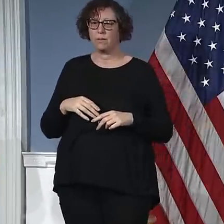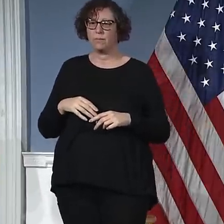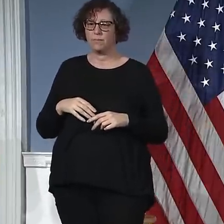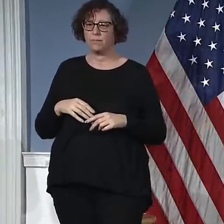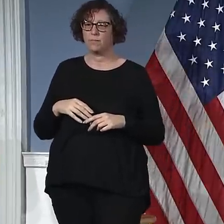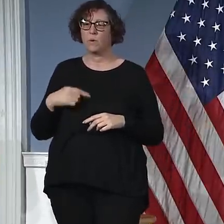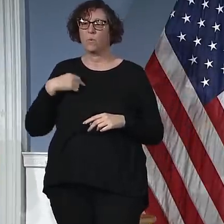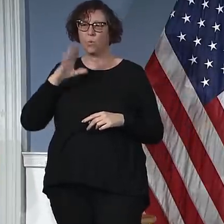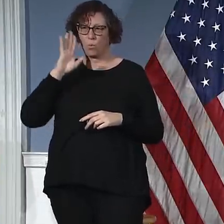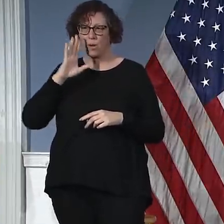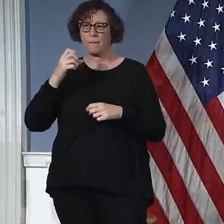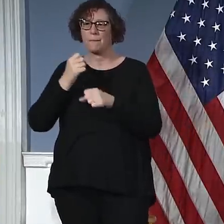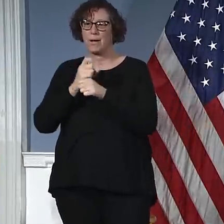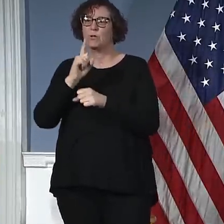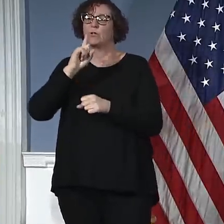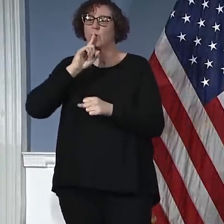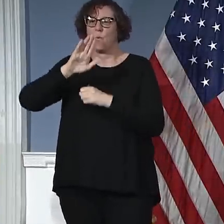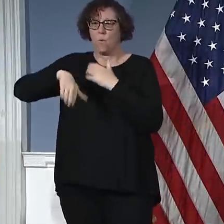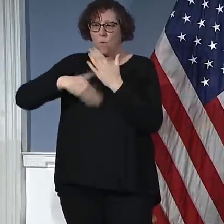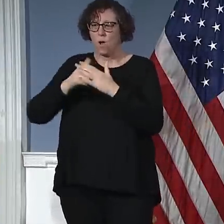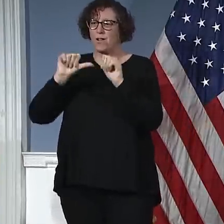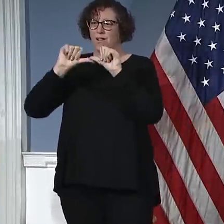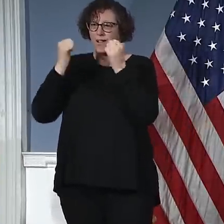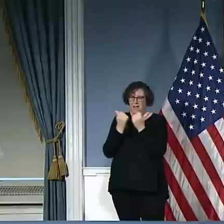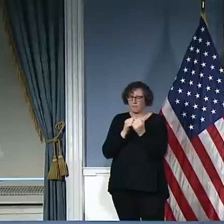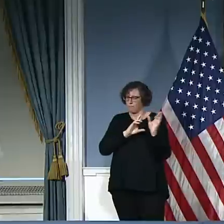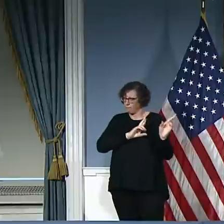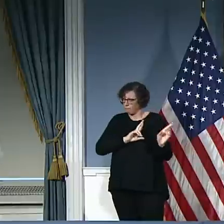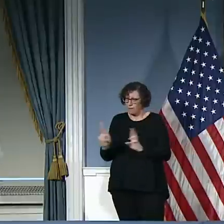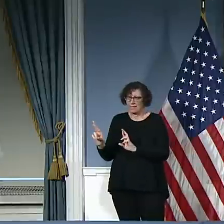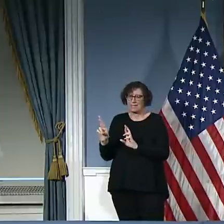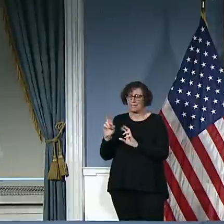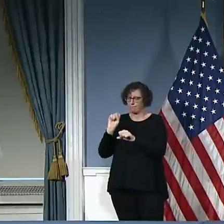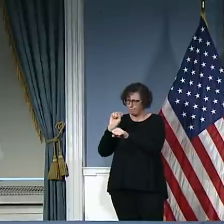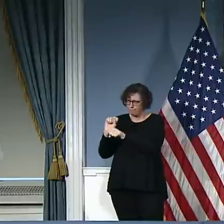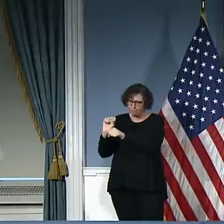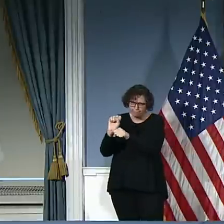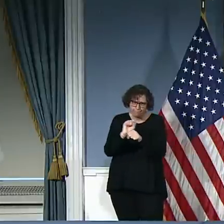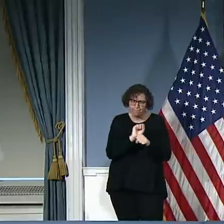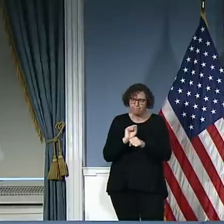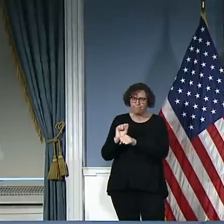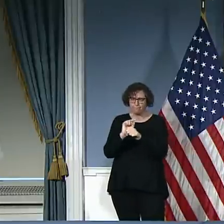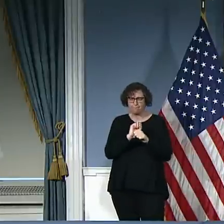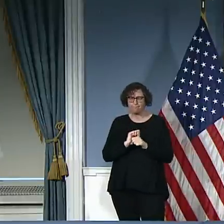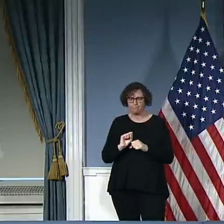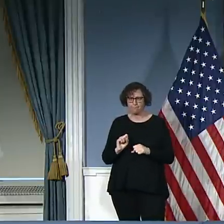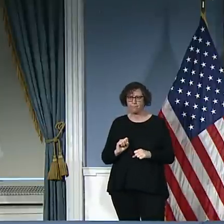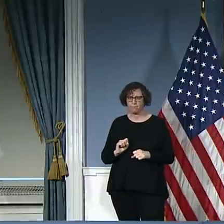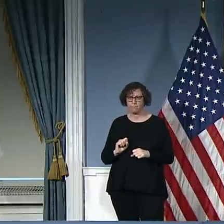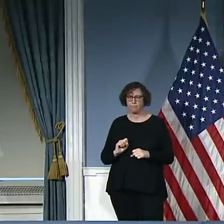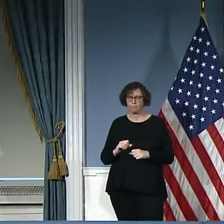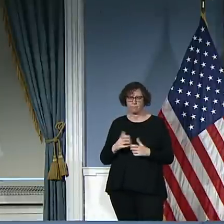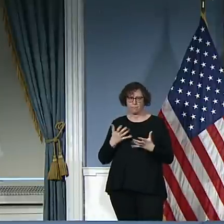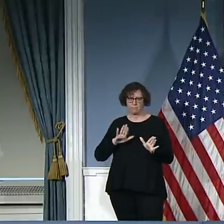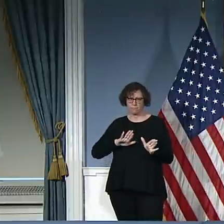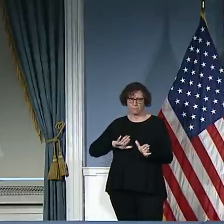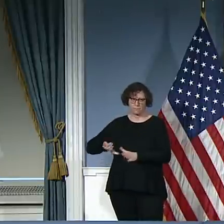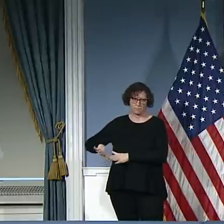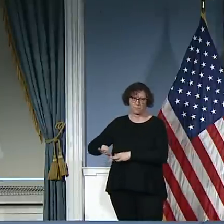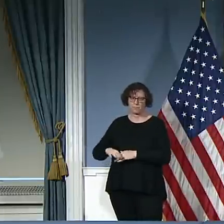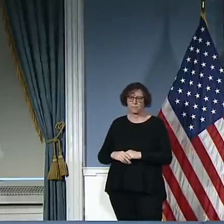we need when we need it. Next, we have Katie from the Wall Street Journal. Can you hear me? Yes.